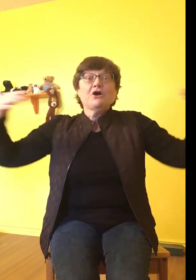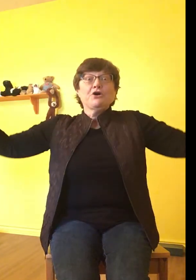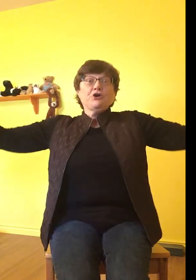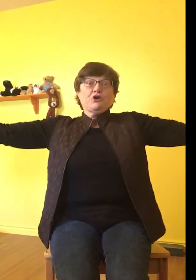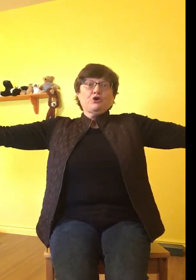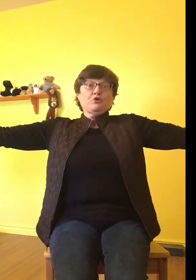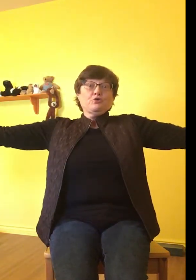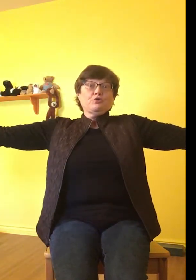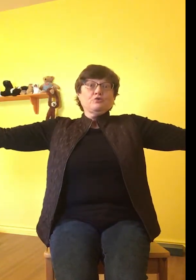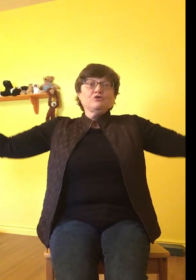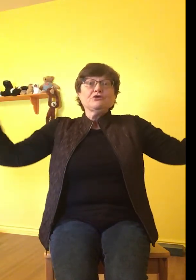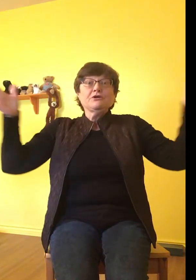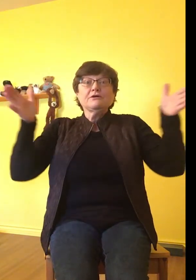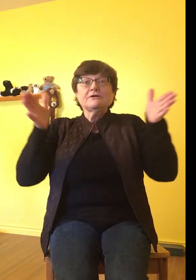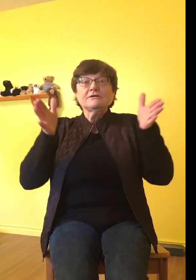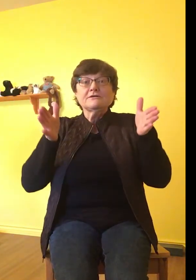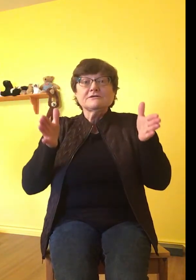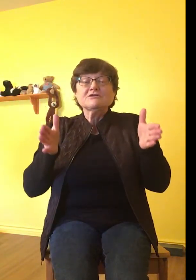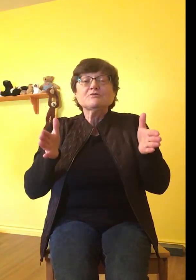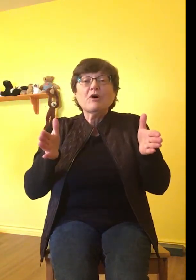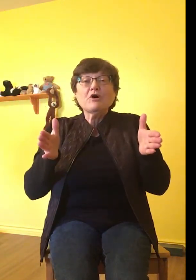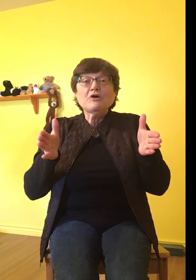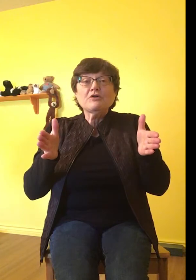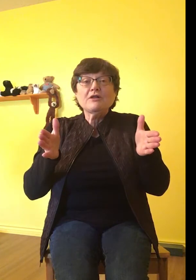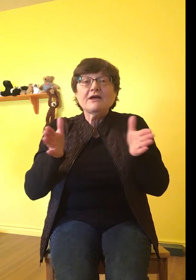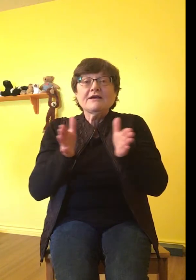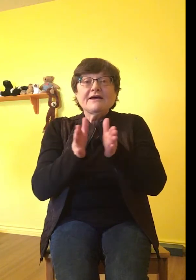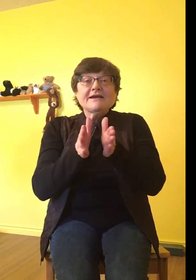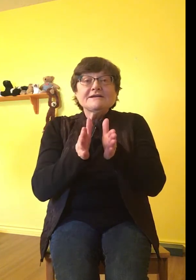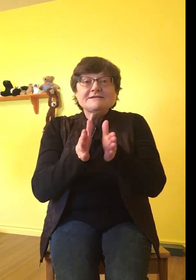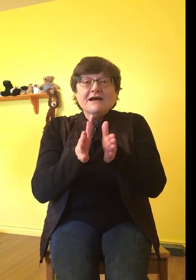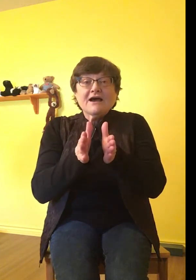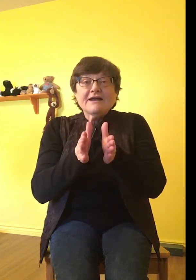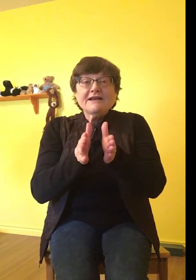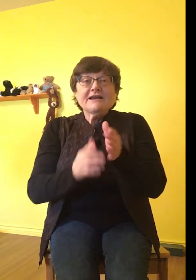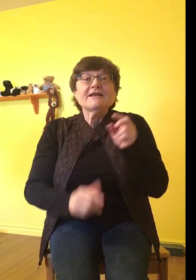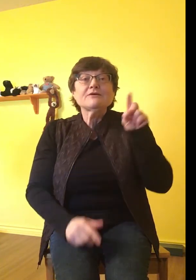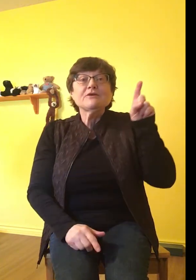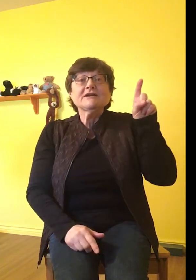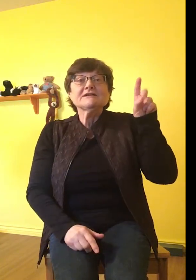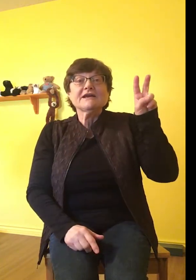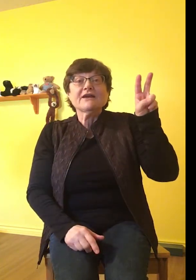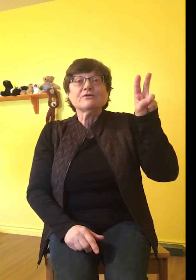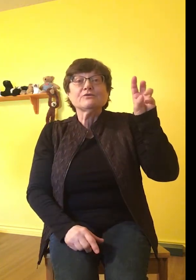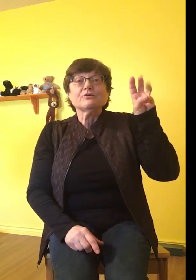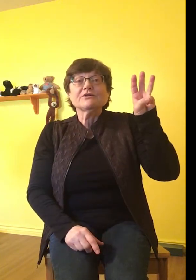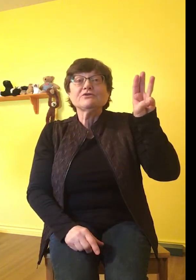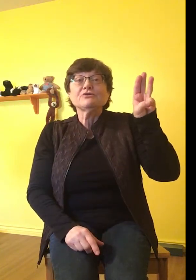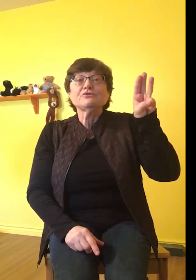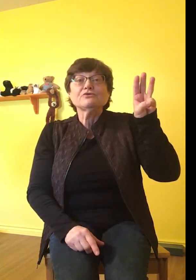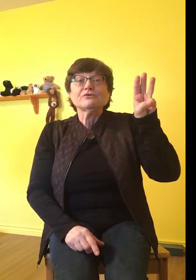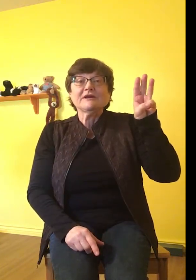huge, small, tiny, and then we get to count. One, two, three.